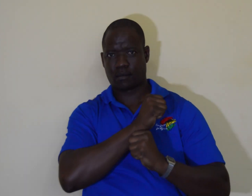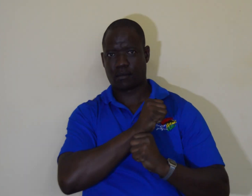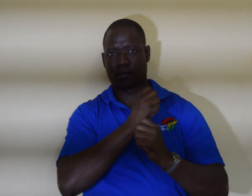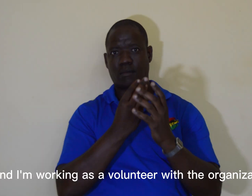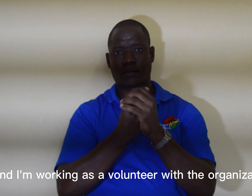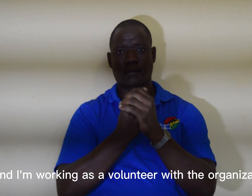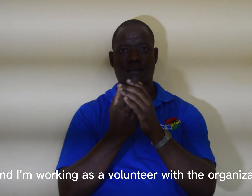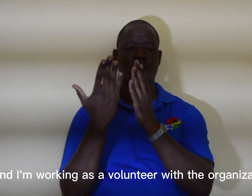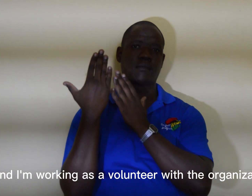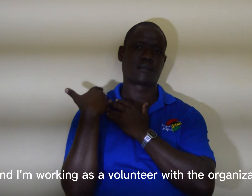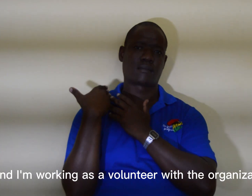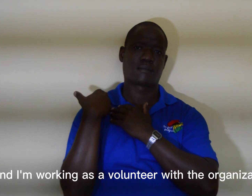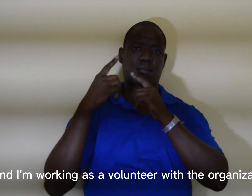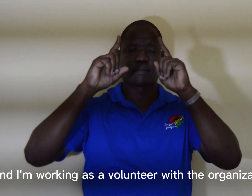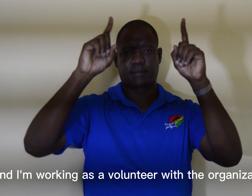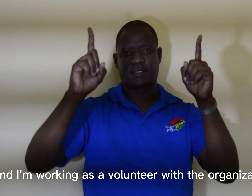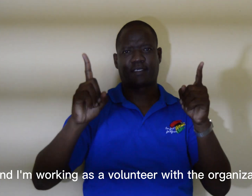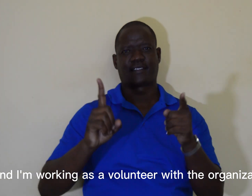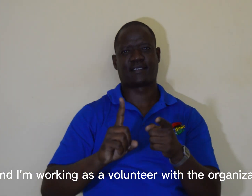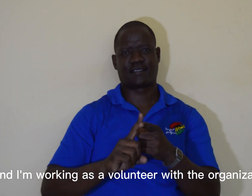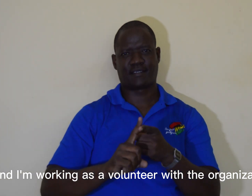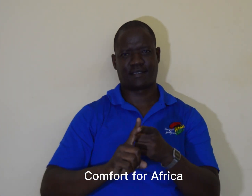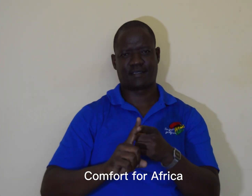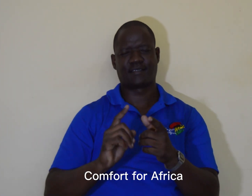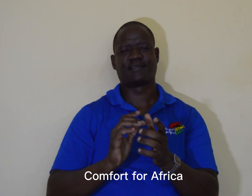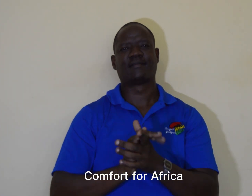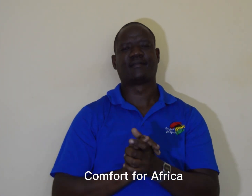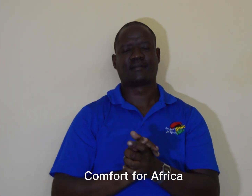And I'm working as a volunteer with the organization Comfort for Africa.